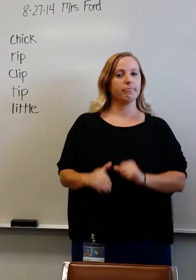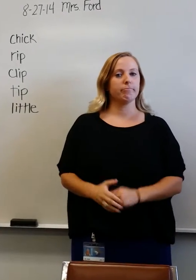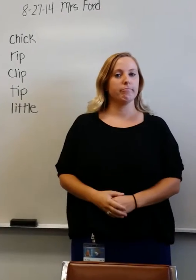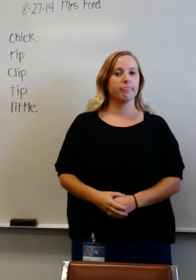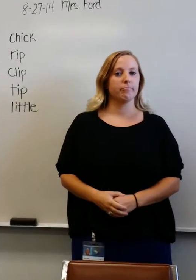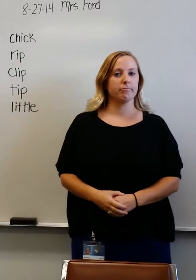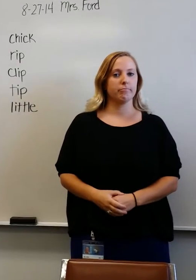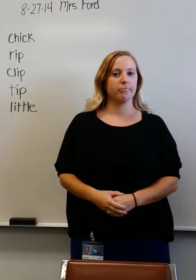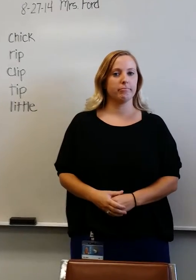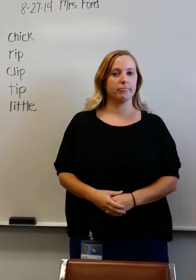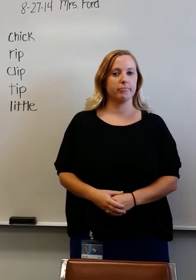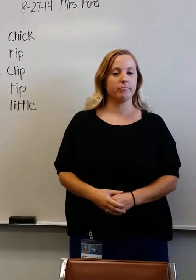Tip.